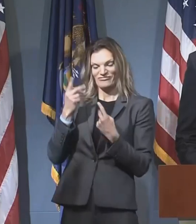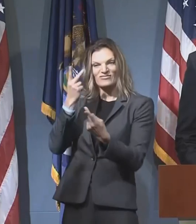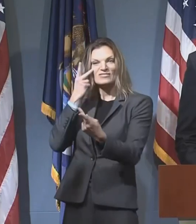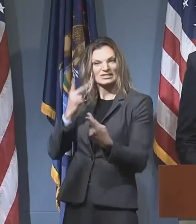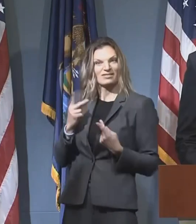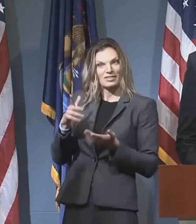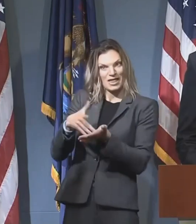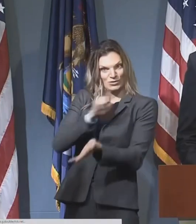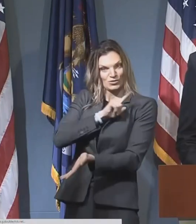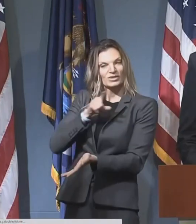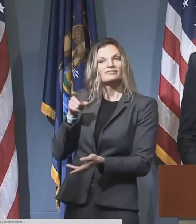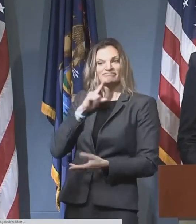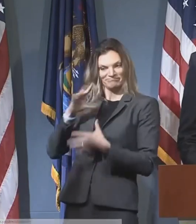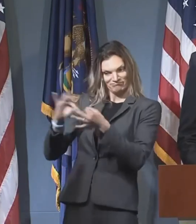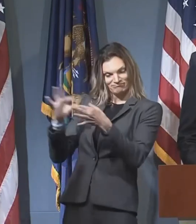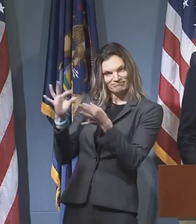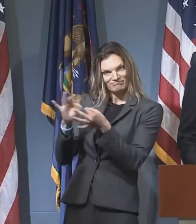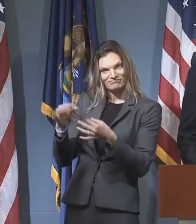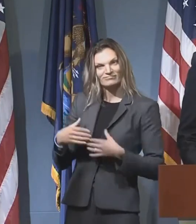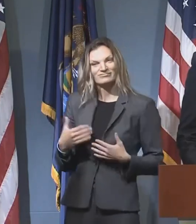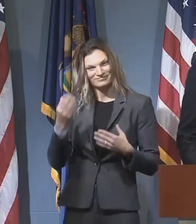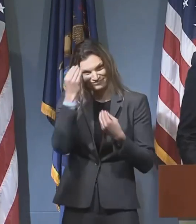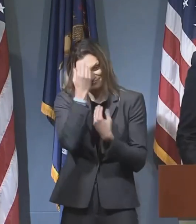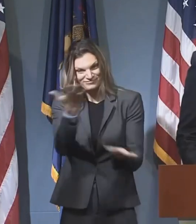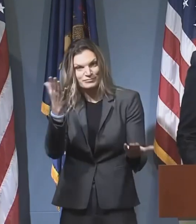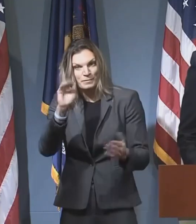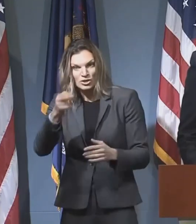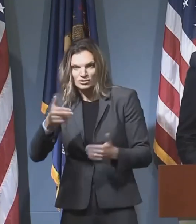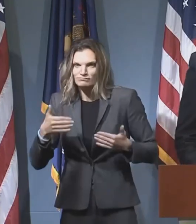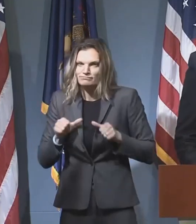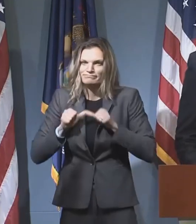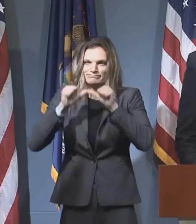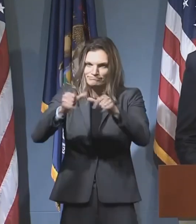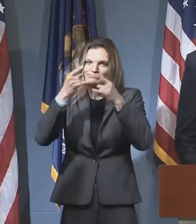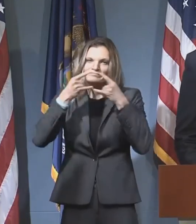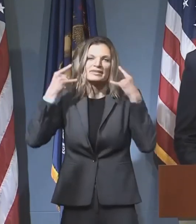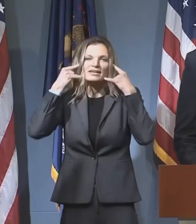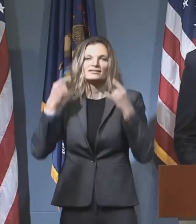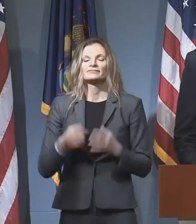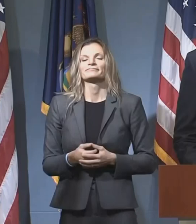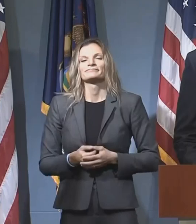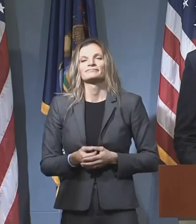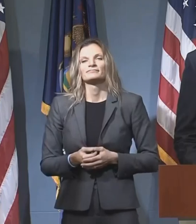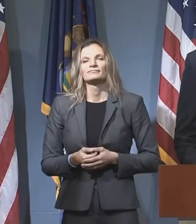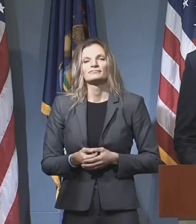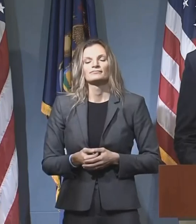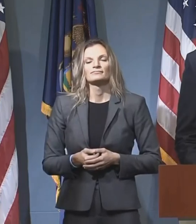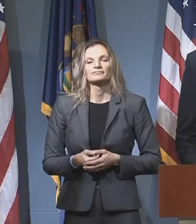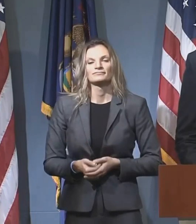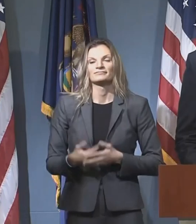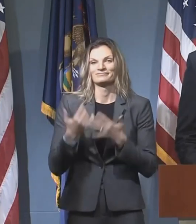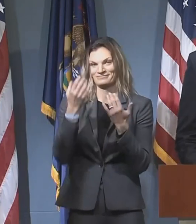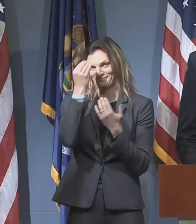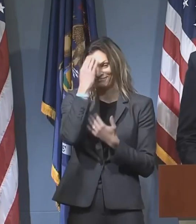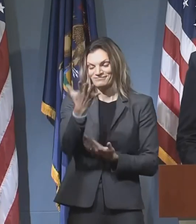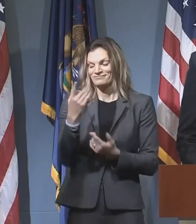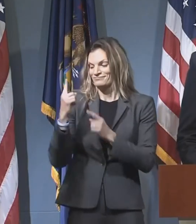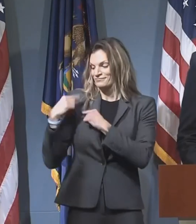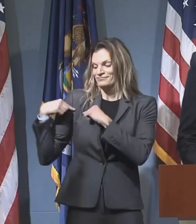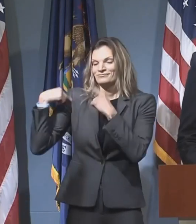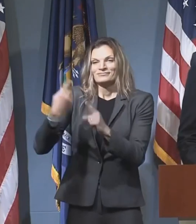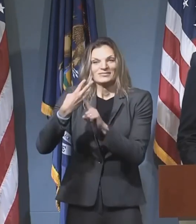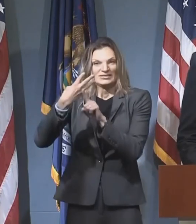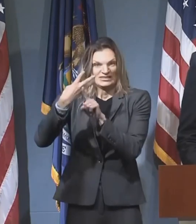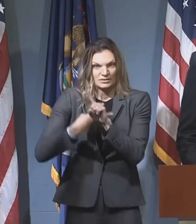week. So let's continue to mask up Michigan and we can beat this disease. Today marks six months since Michigan